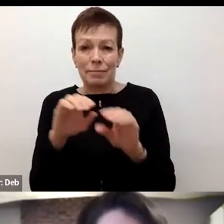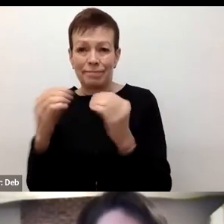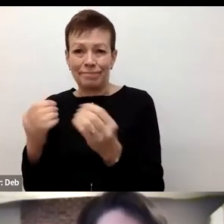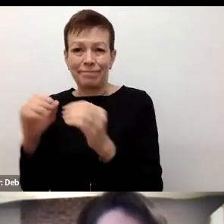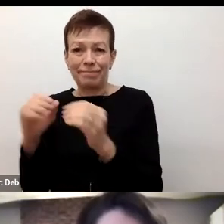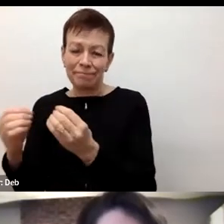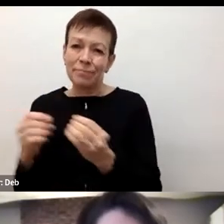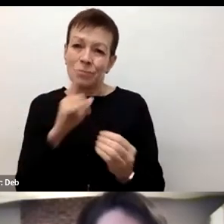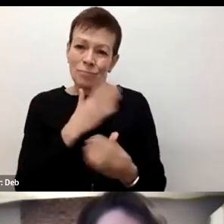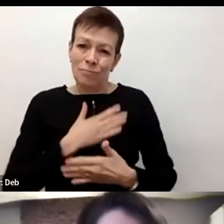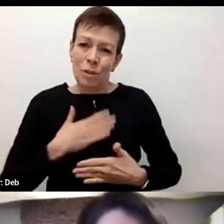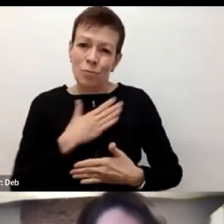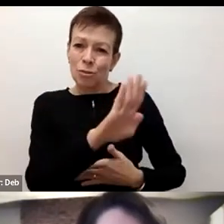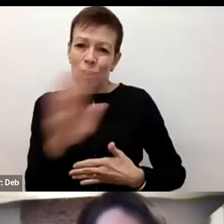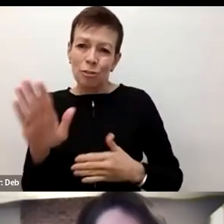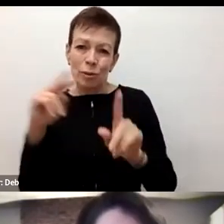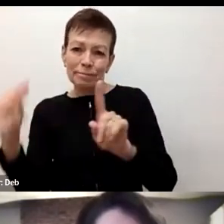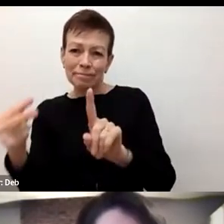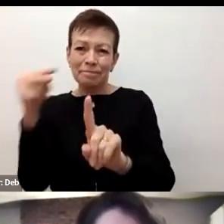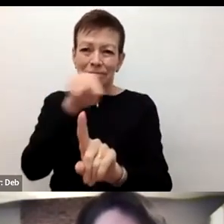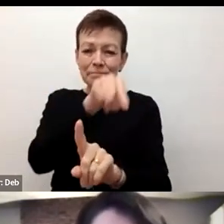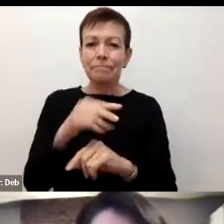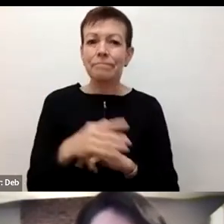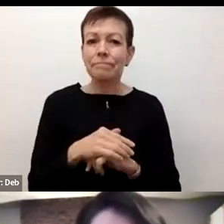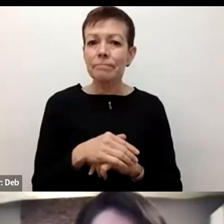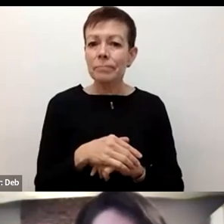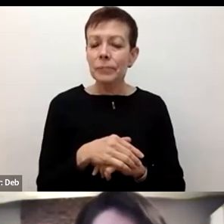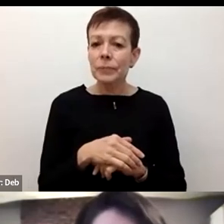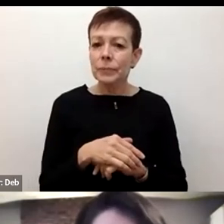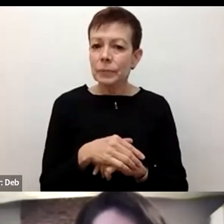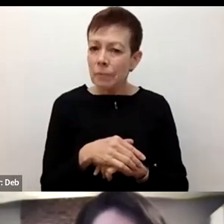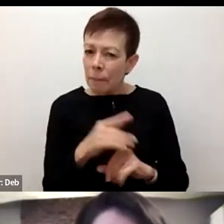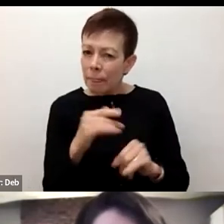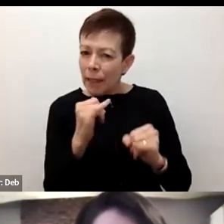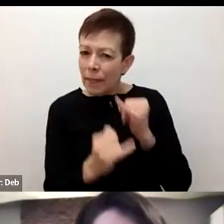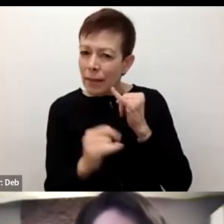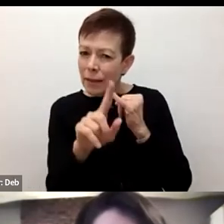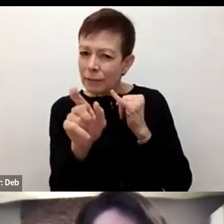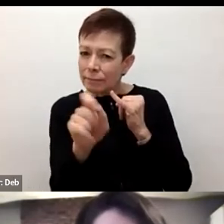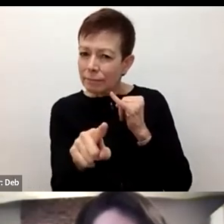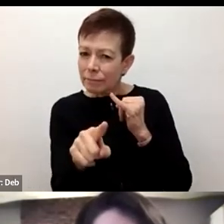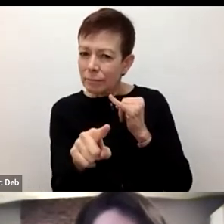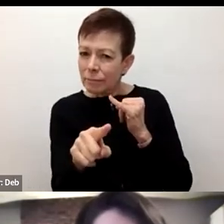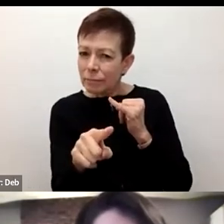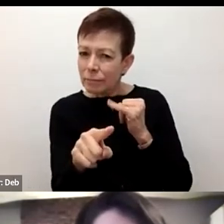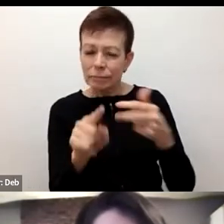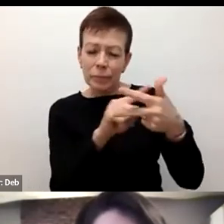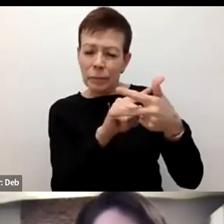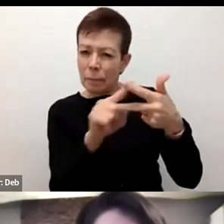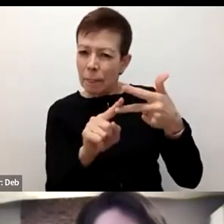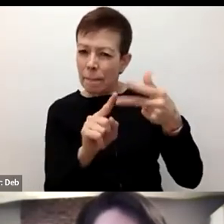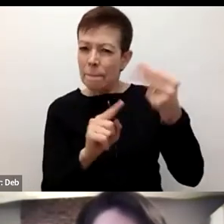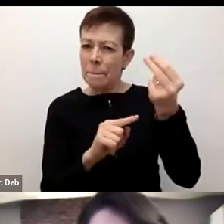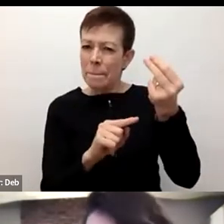appreciate all the responses to this. I think we will close off with a combined question of a few technical details that,